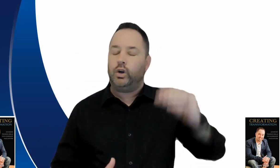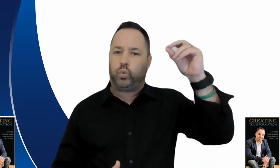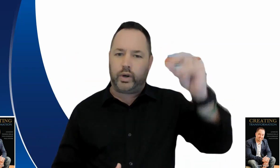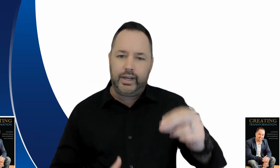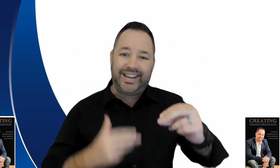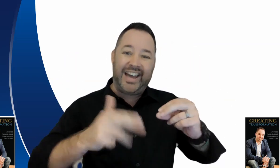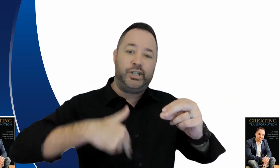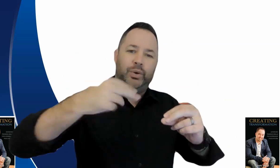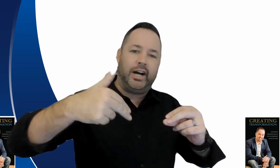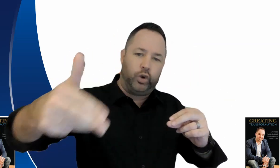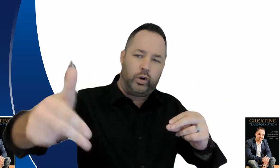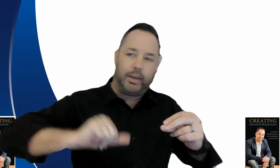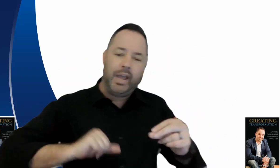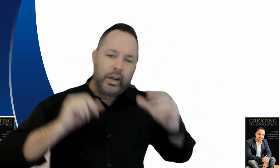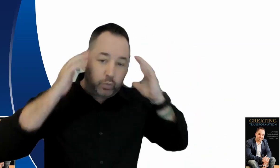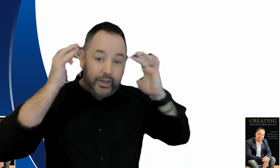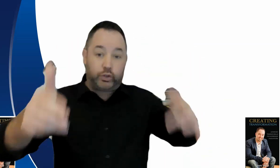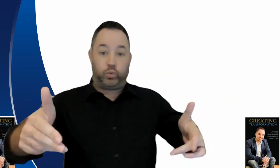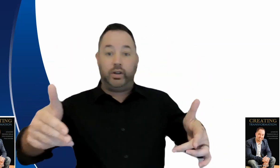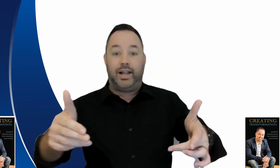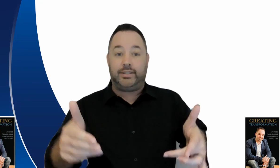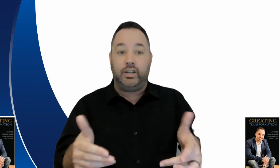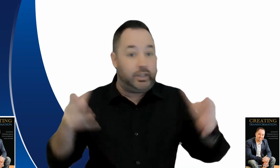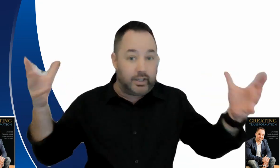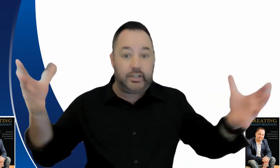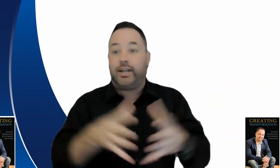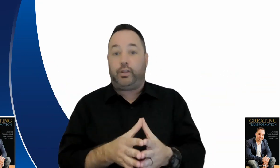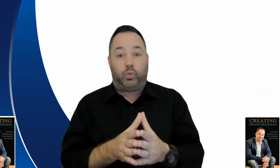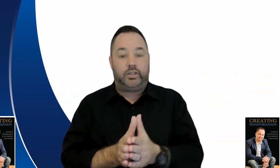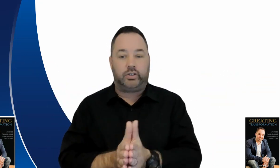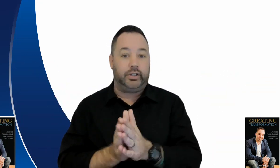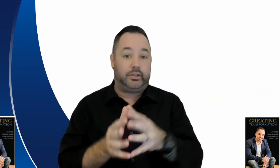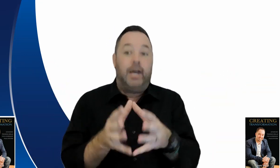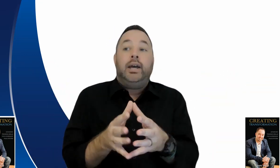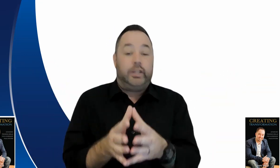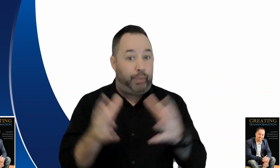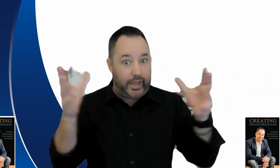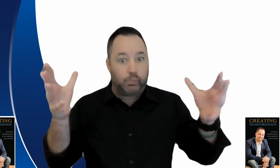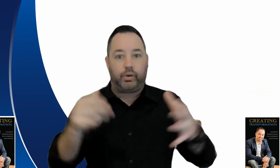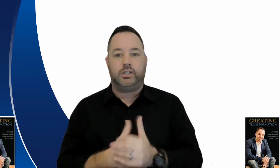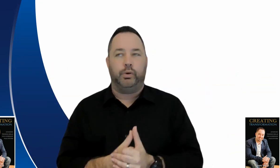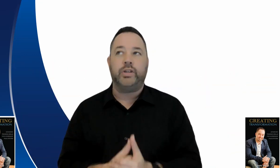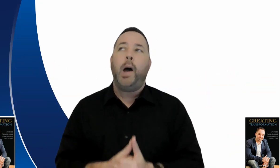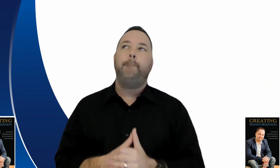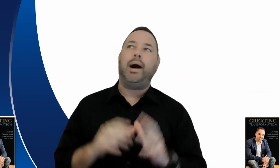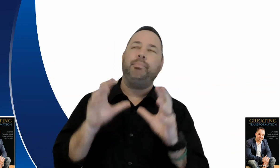read as you are talking because all we need to realize is and you can check out the research on this in the pen principles but